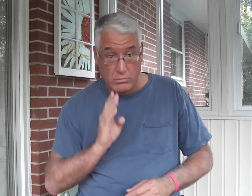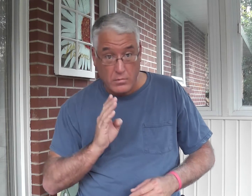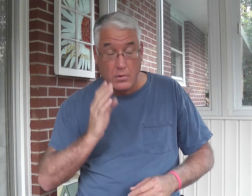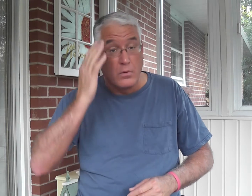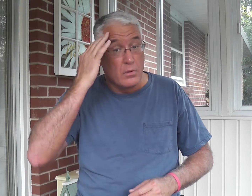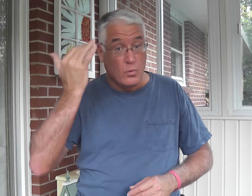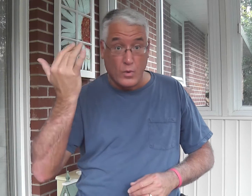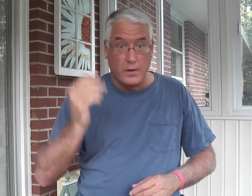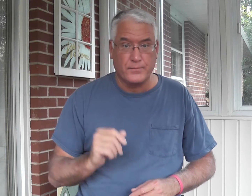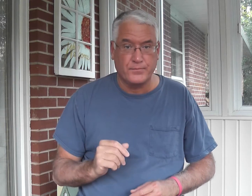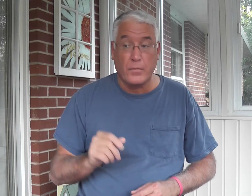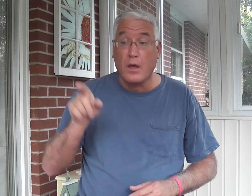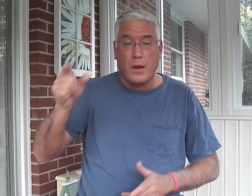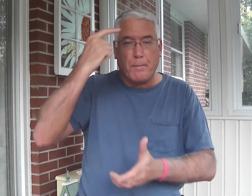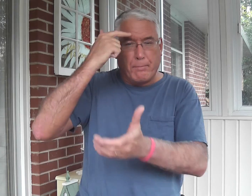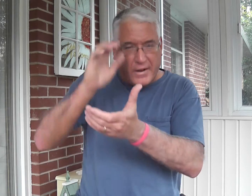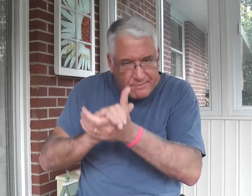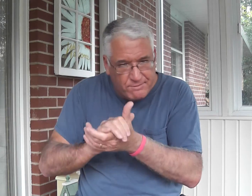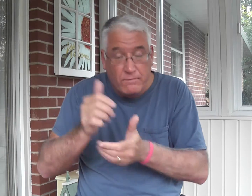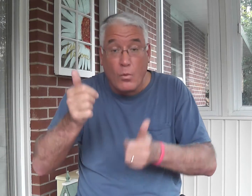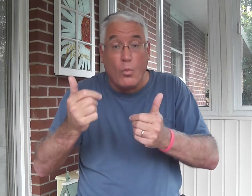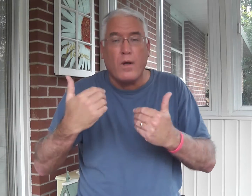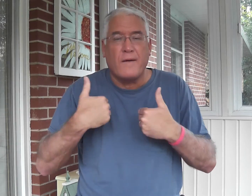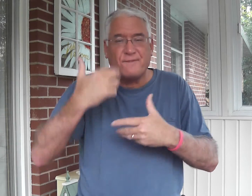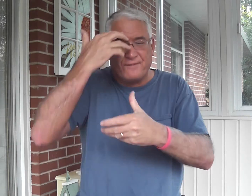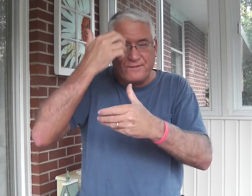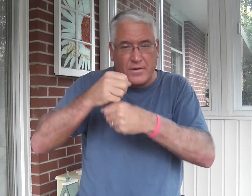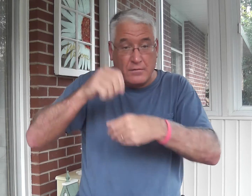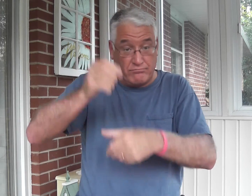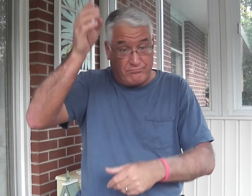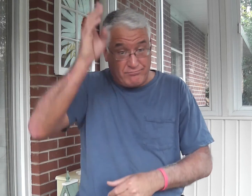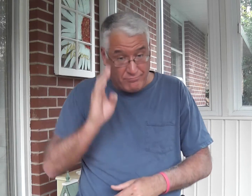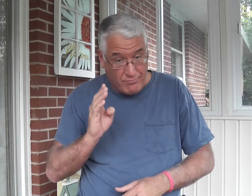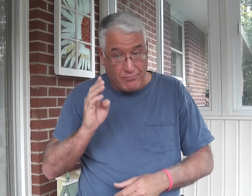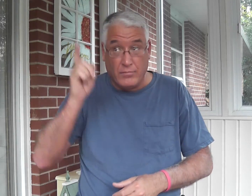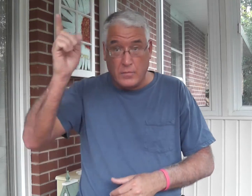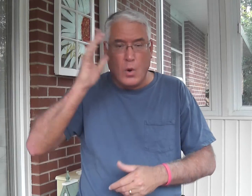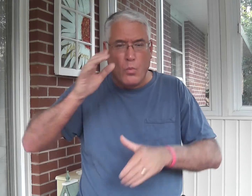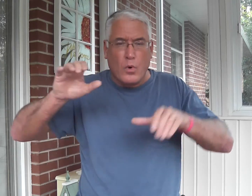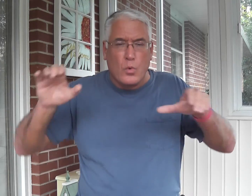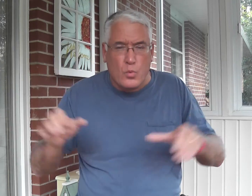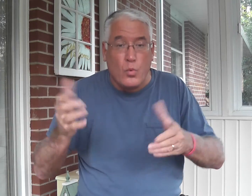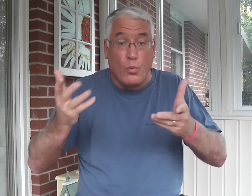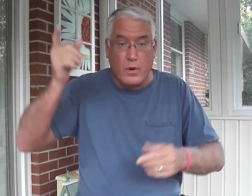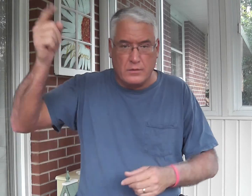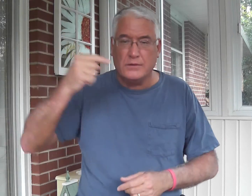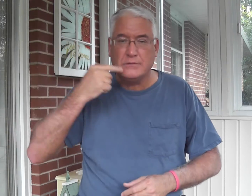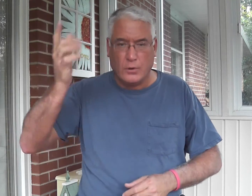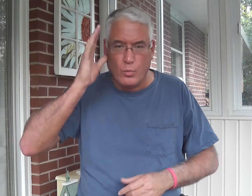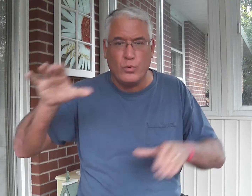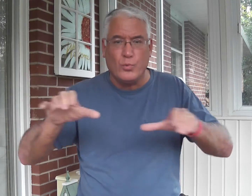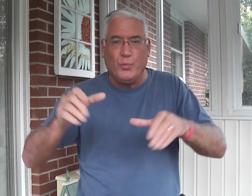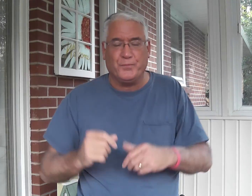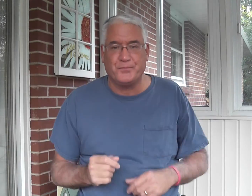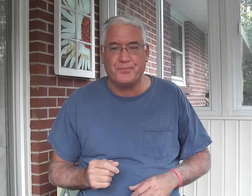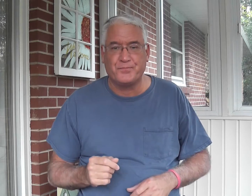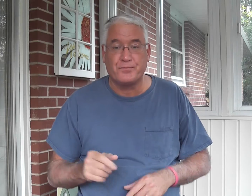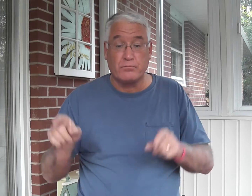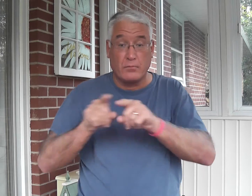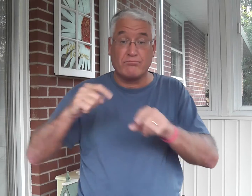Abraham obeyed God. Why? Because he believed him, or he had faith in him, that he would do what he said he would do.